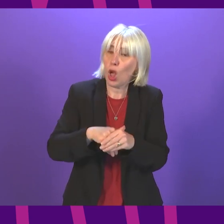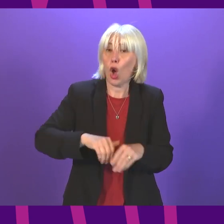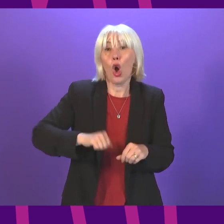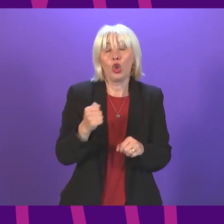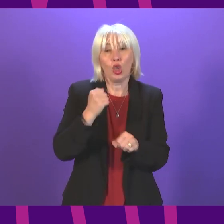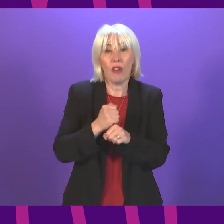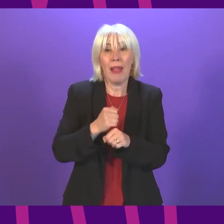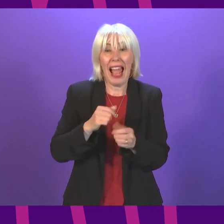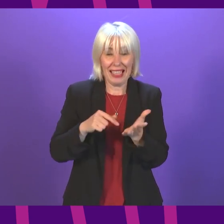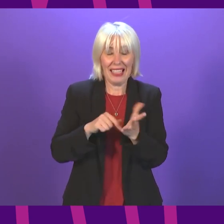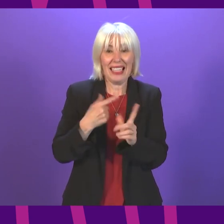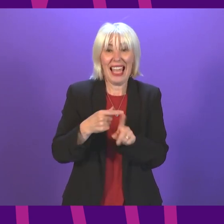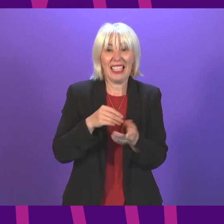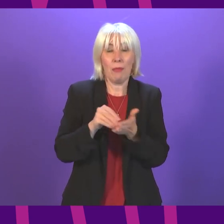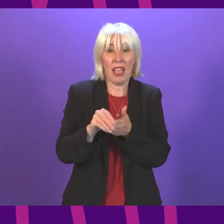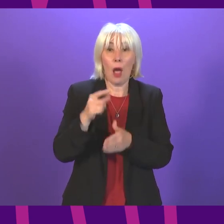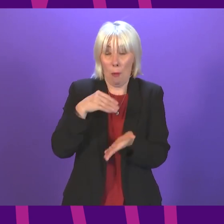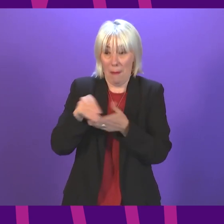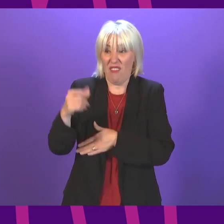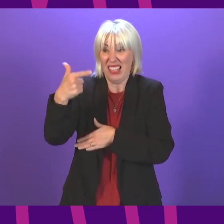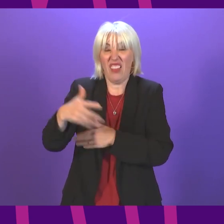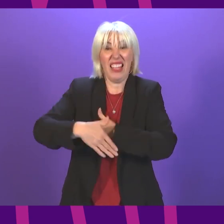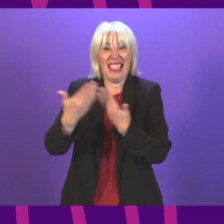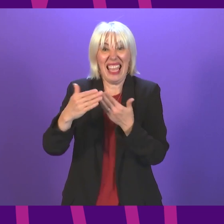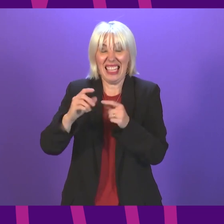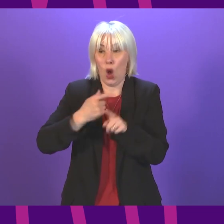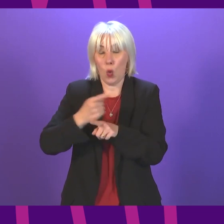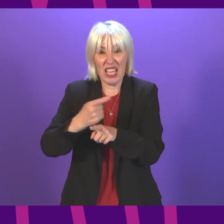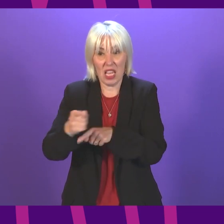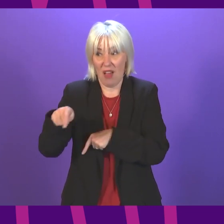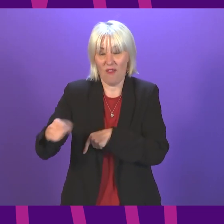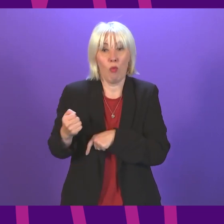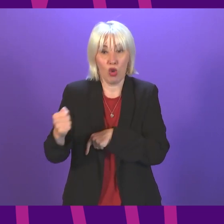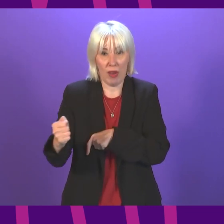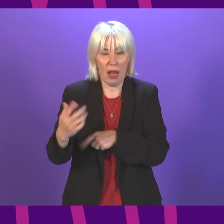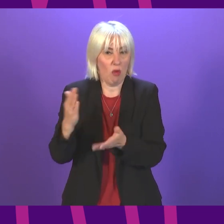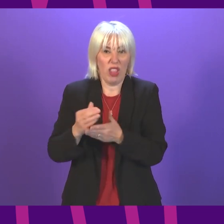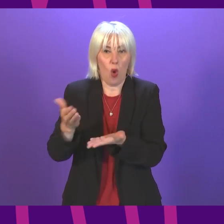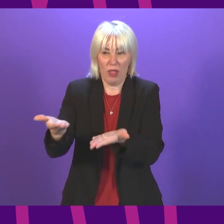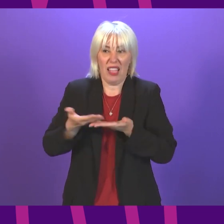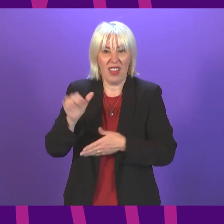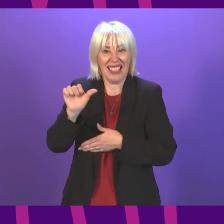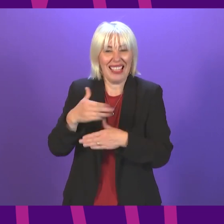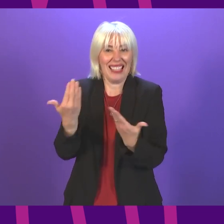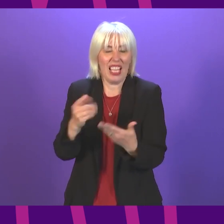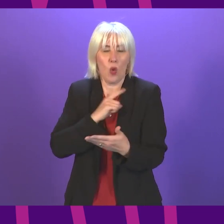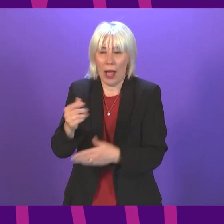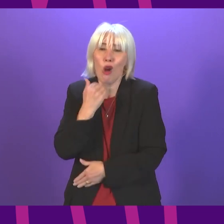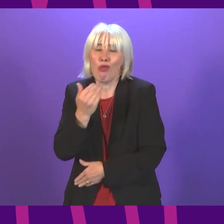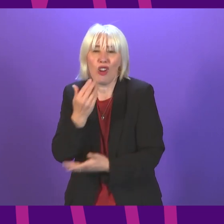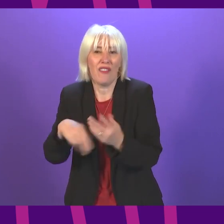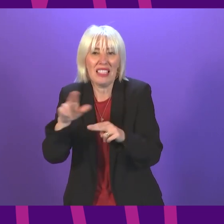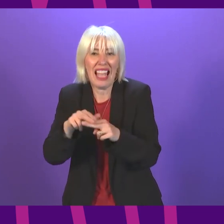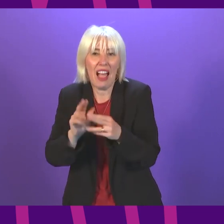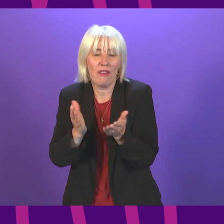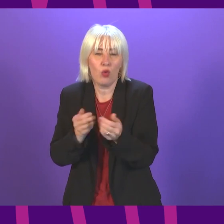are paying scot-rail for a seven-day-a-week service and getting six days at the moment, because Scot-rail doesn't have the workforce to cope